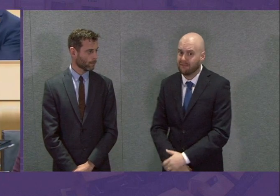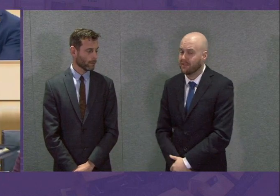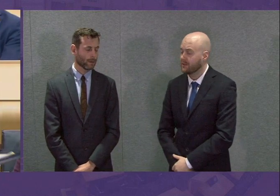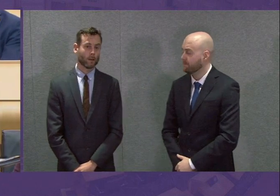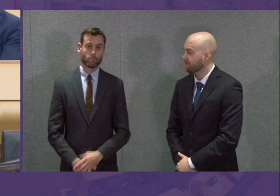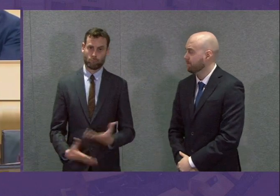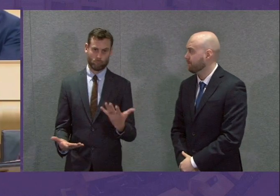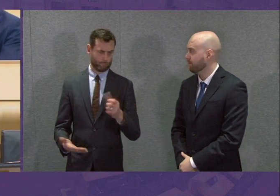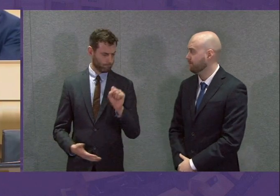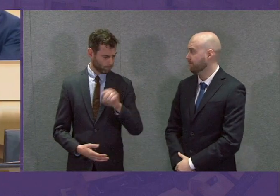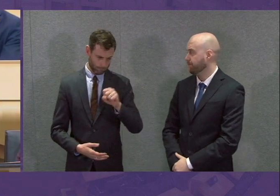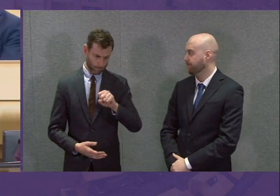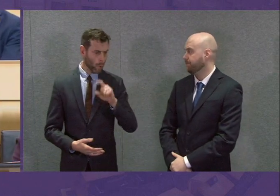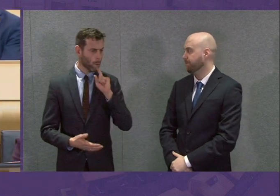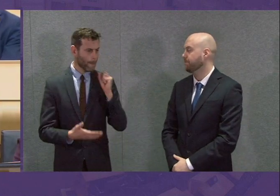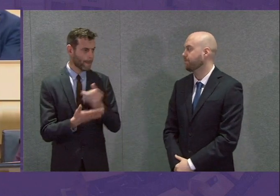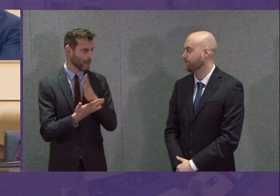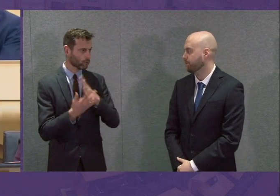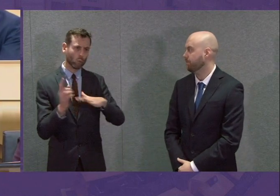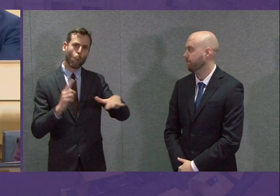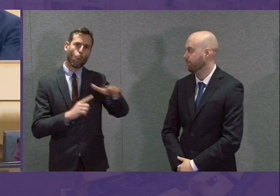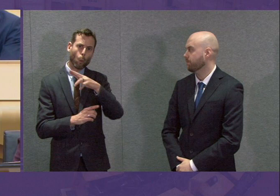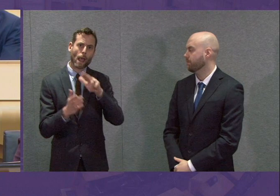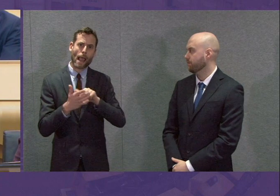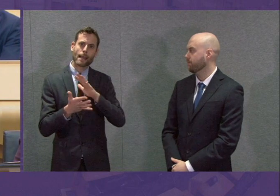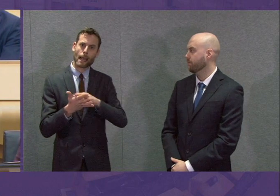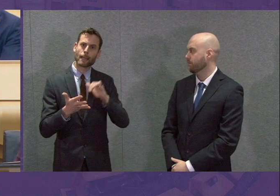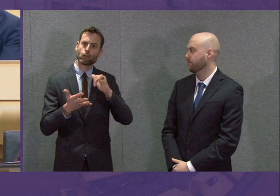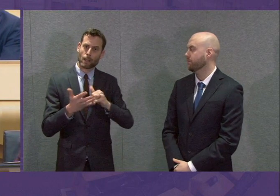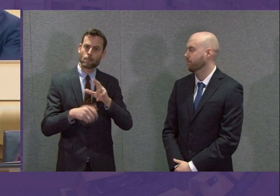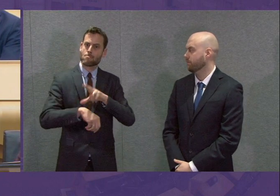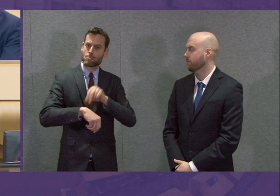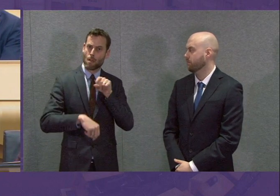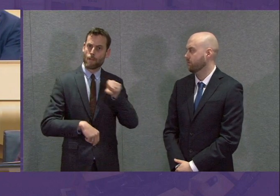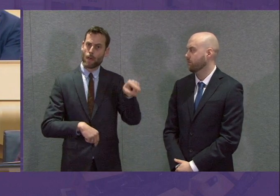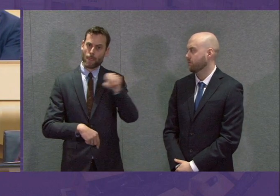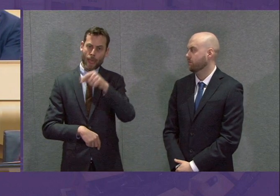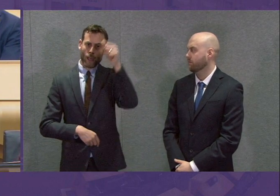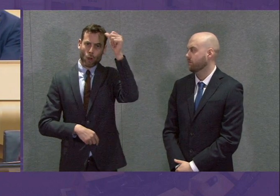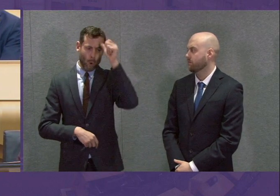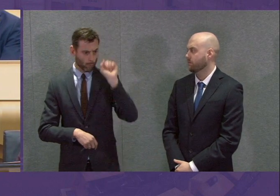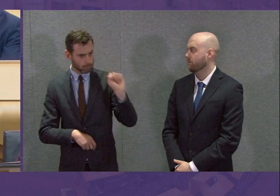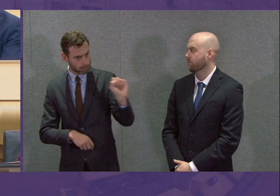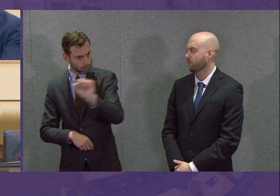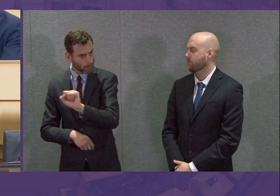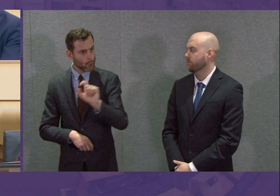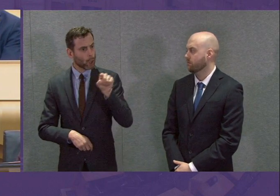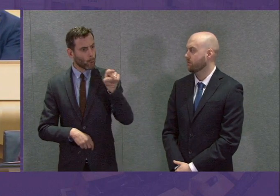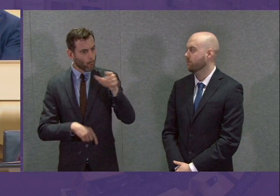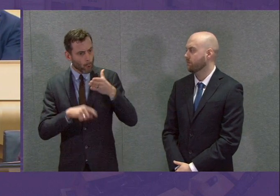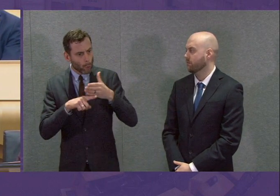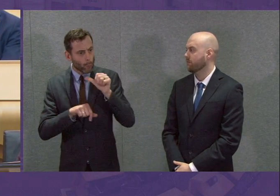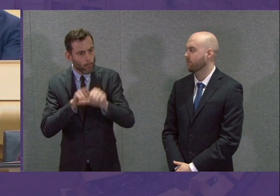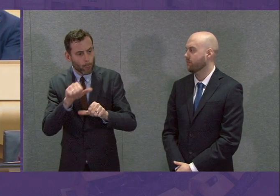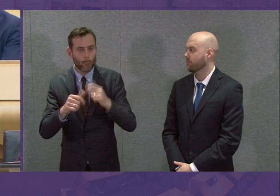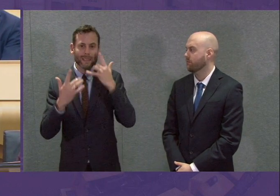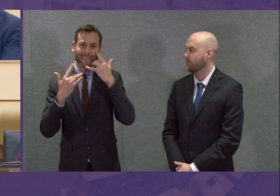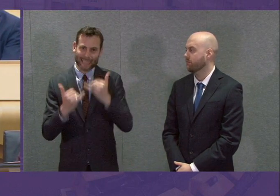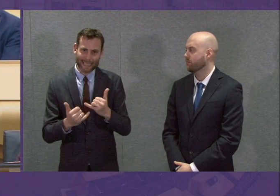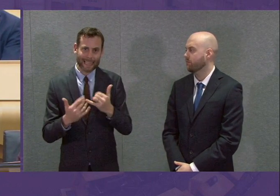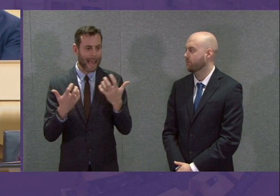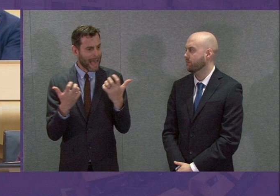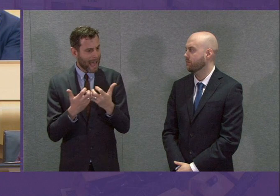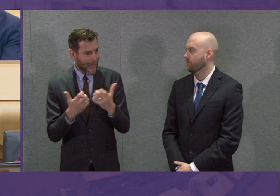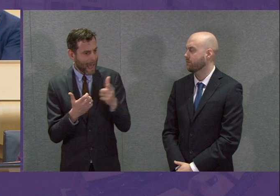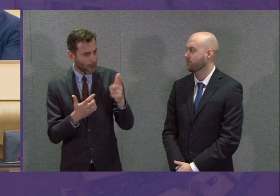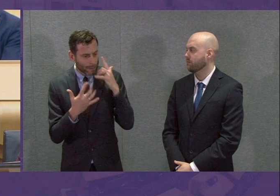Yes, we will ensure that all NHS staff know exactly what the testing arrangements will be and how they access them. As I